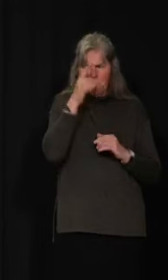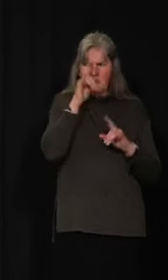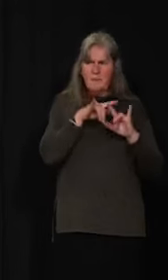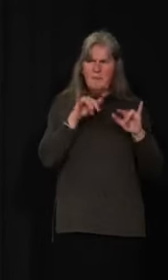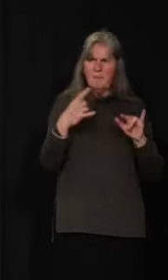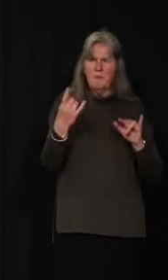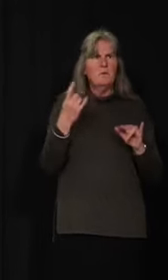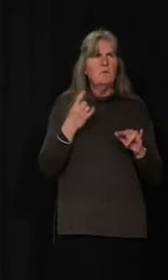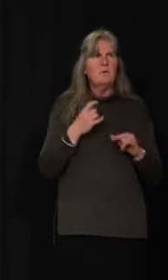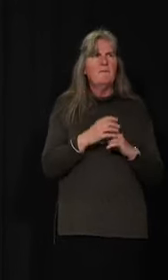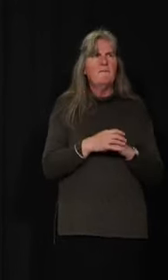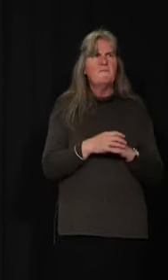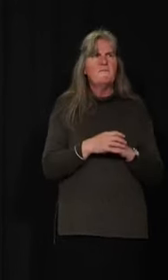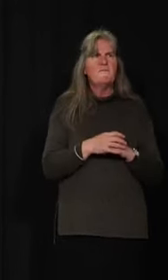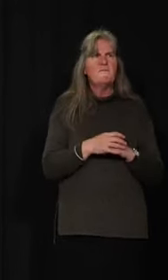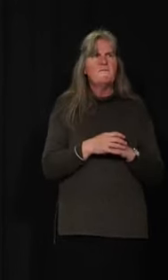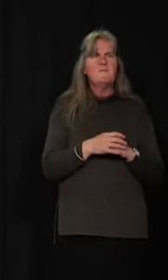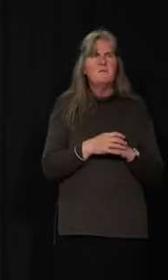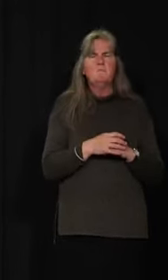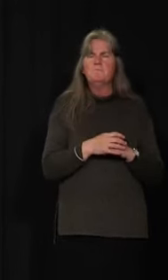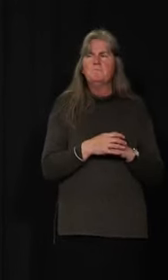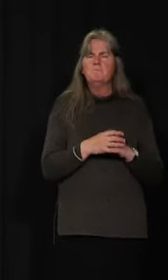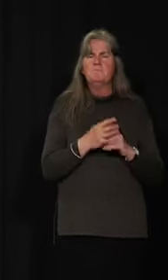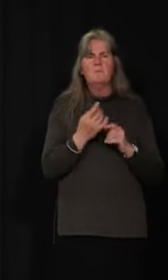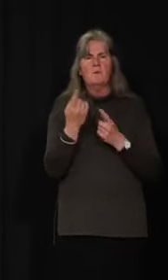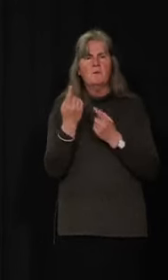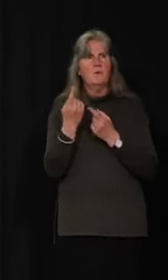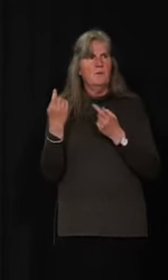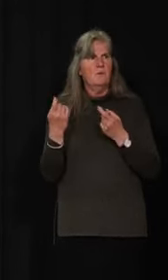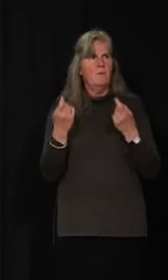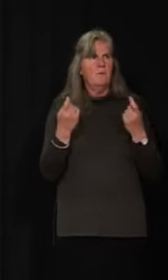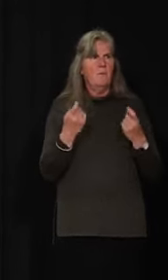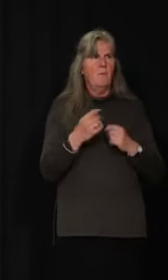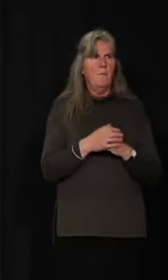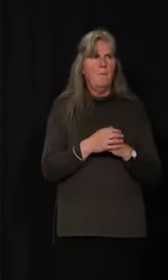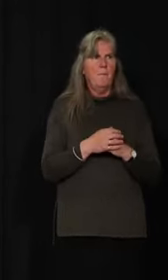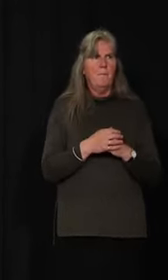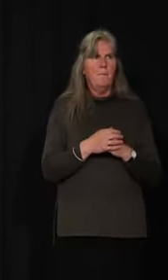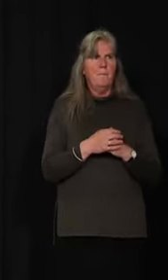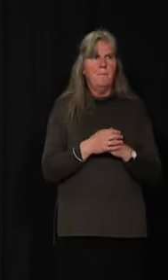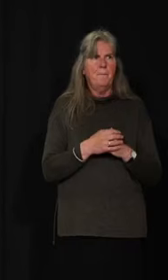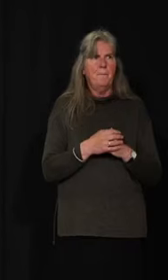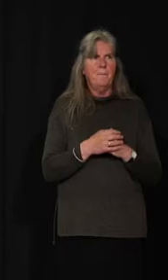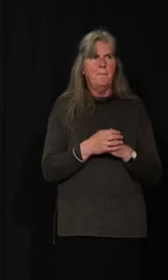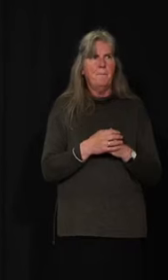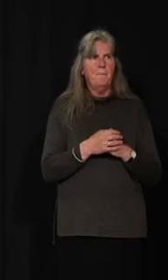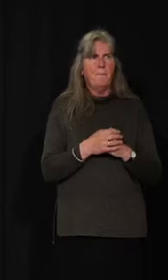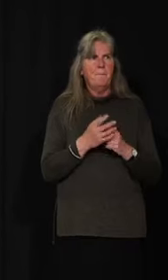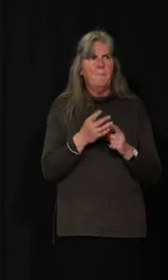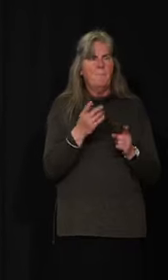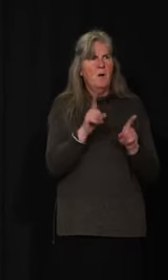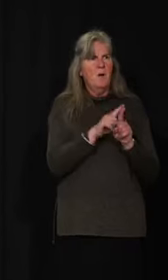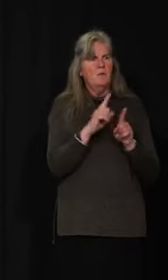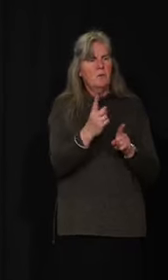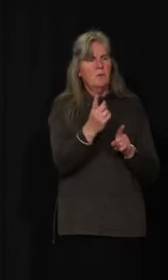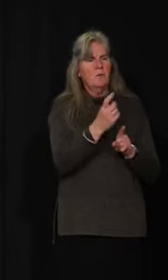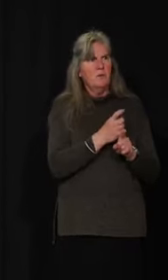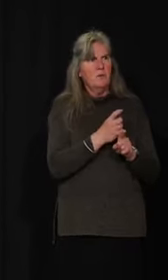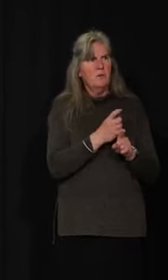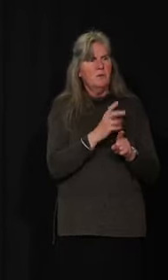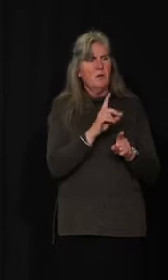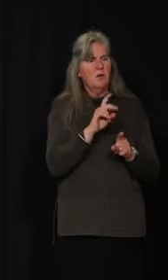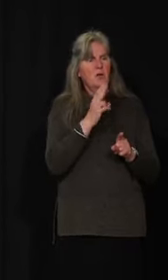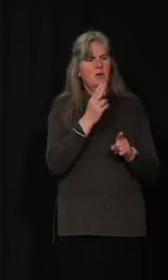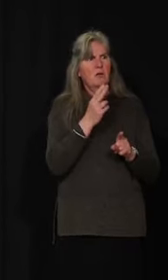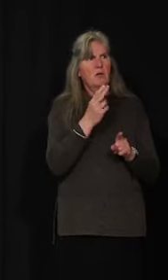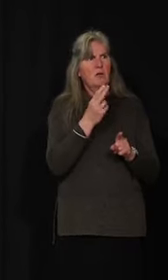question. was both for yourself, Premier, but since you've, I mean, you can answer again, but you've answered that one. It was also asked for Dr.